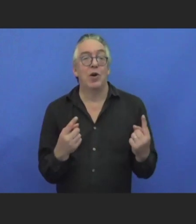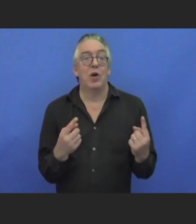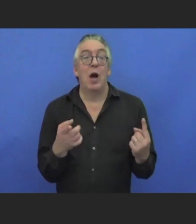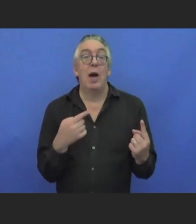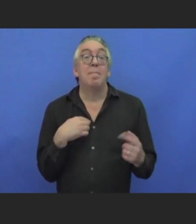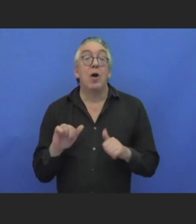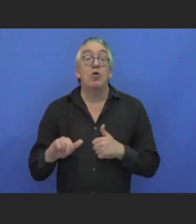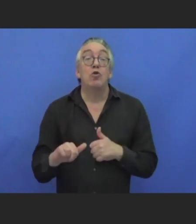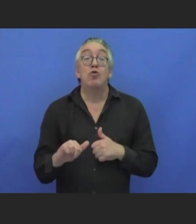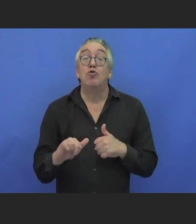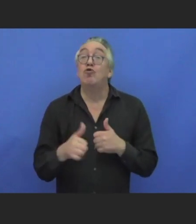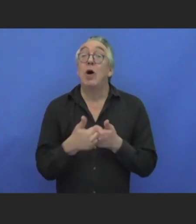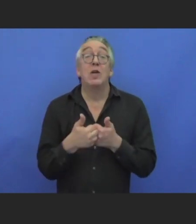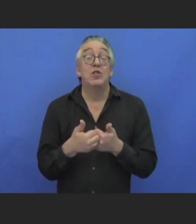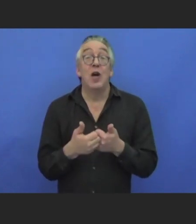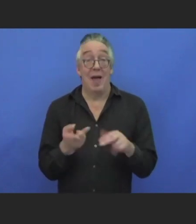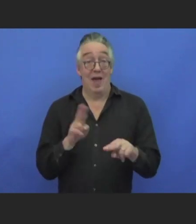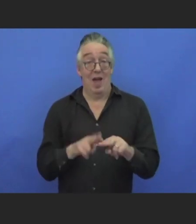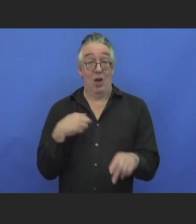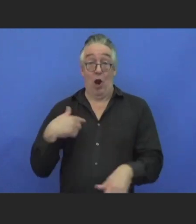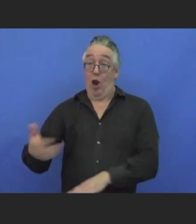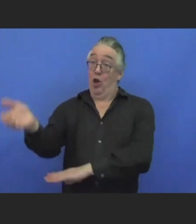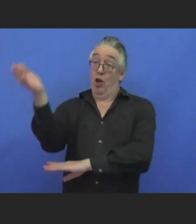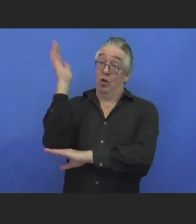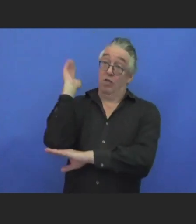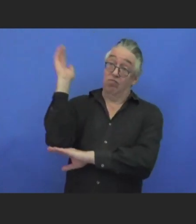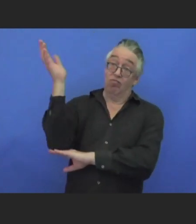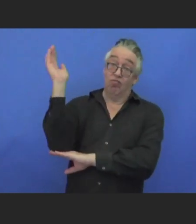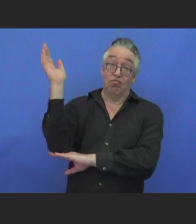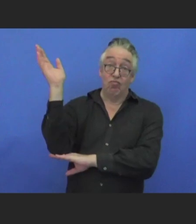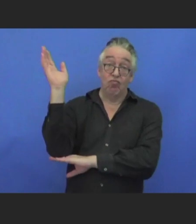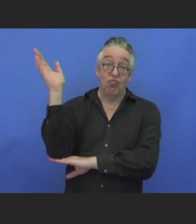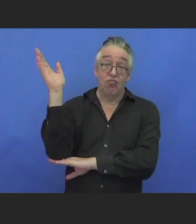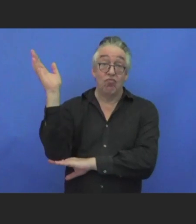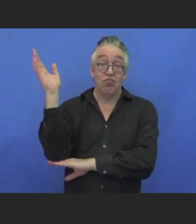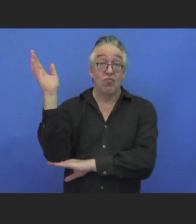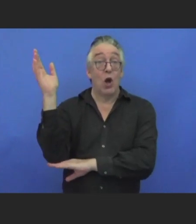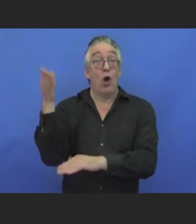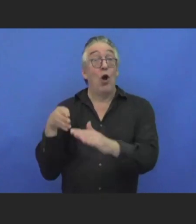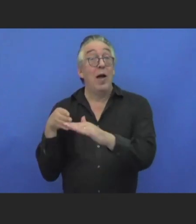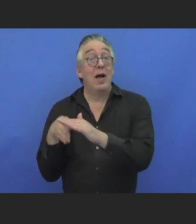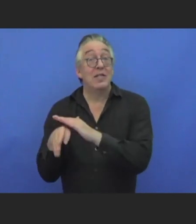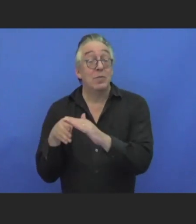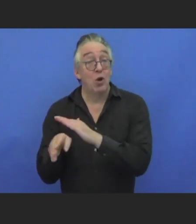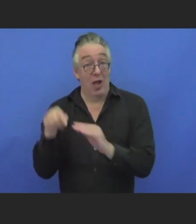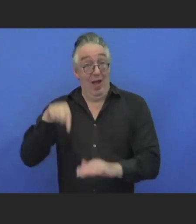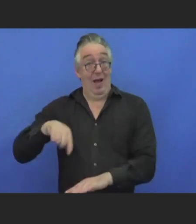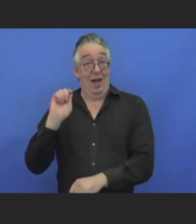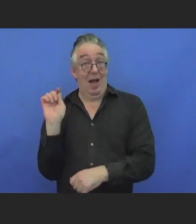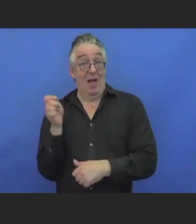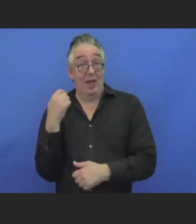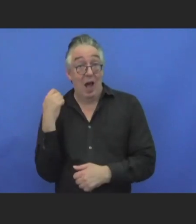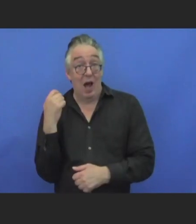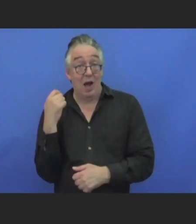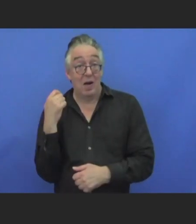that whenever I am addressing matters of accessibility more especially like here in Kenya, then we are not